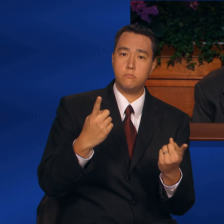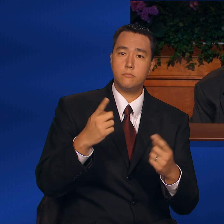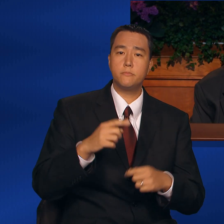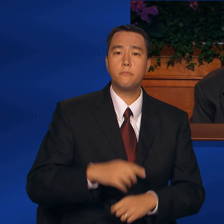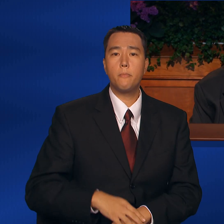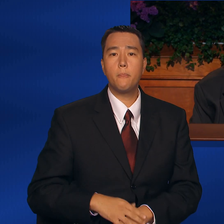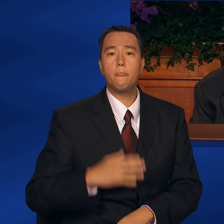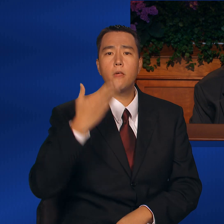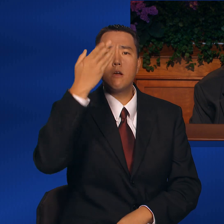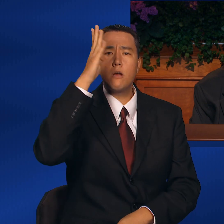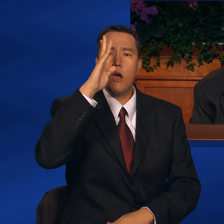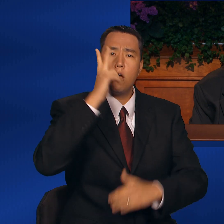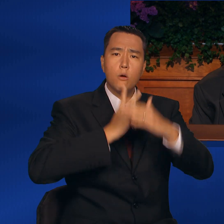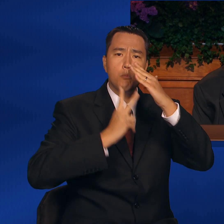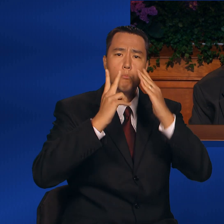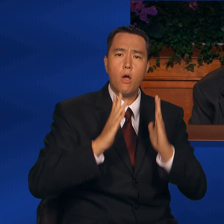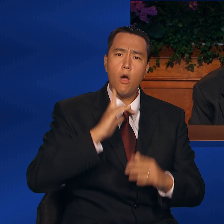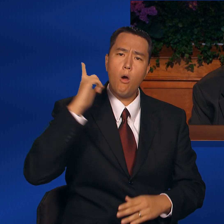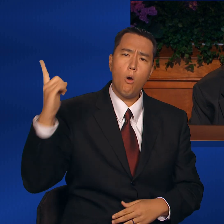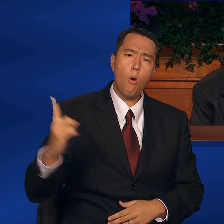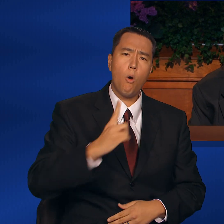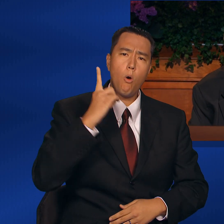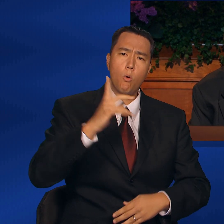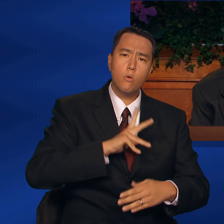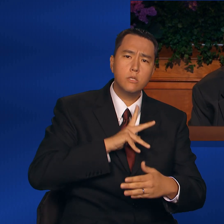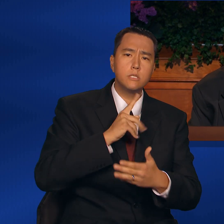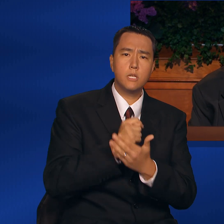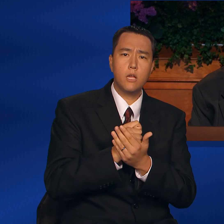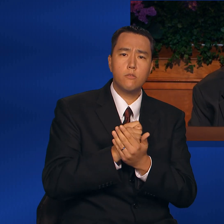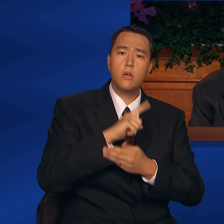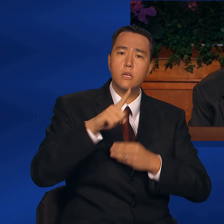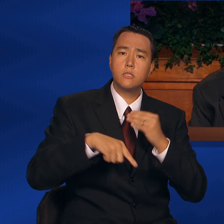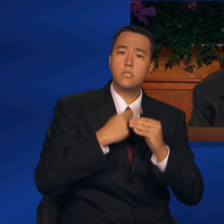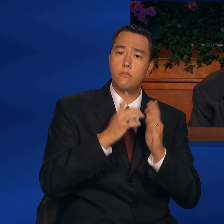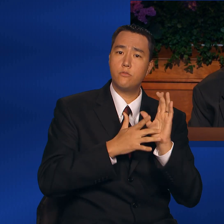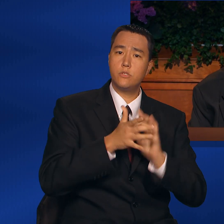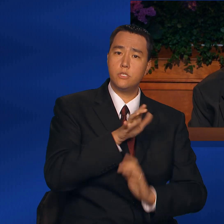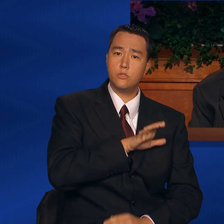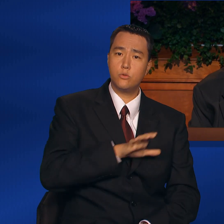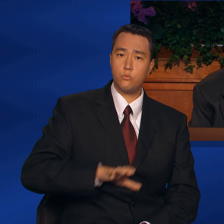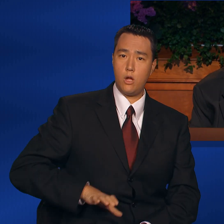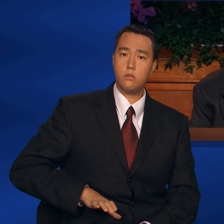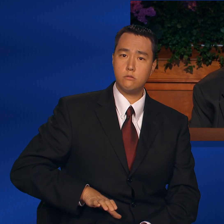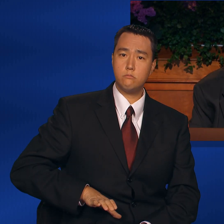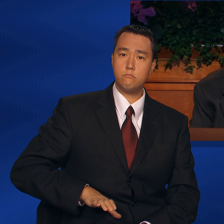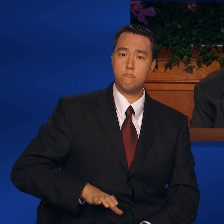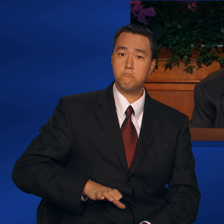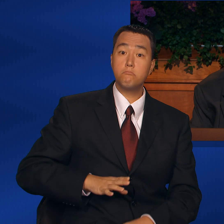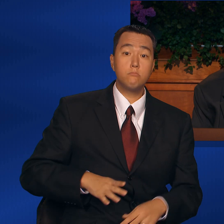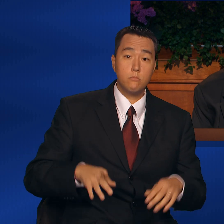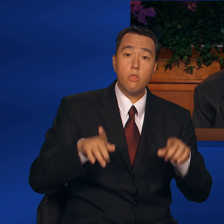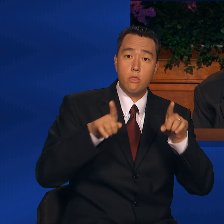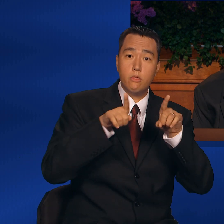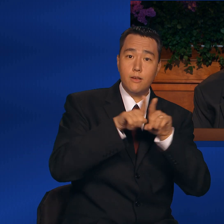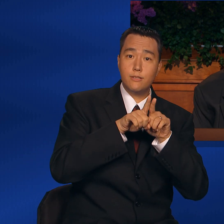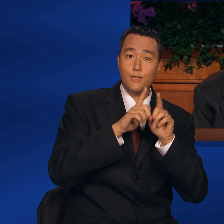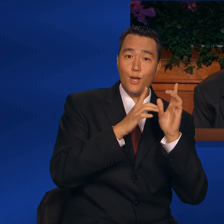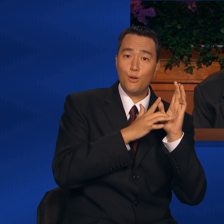God's prophets have always testified of Jesus Christ. This same Jesus,